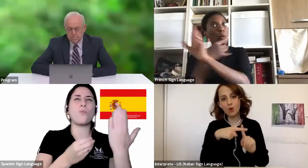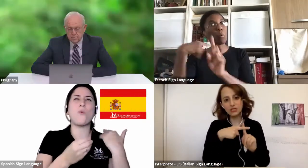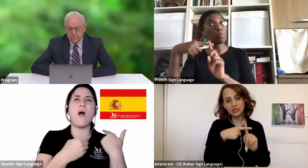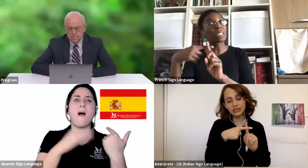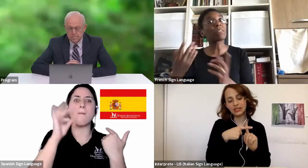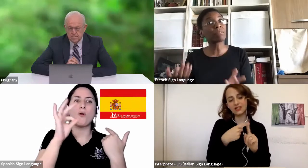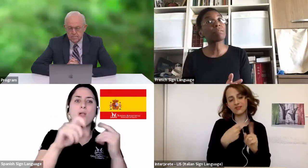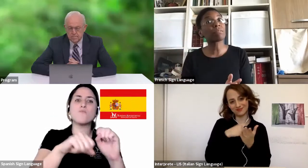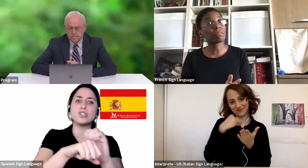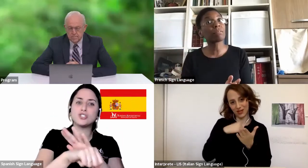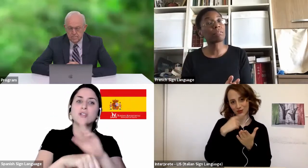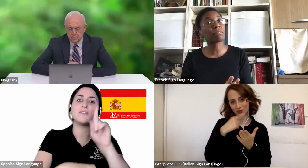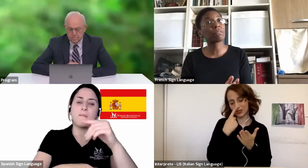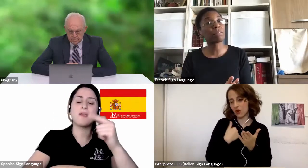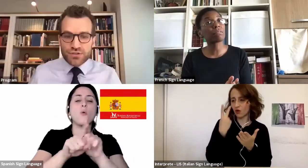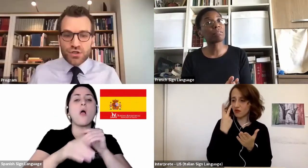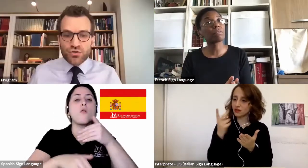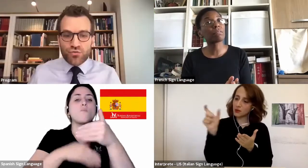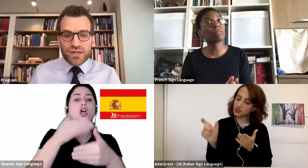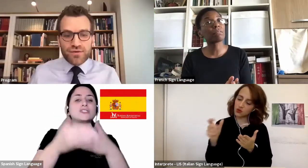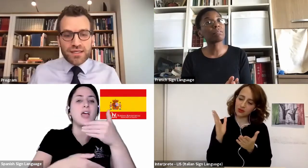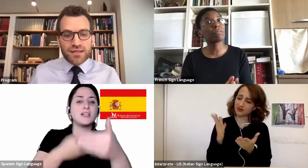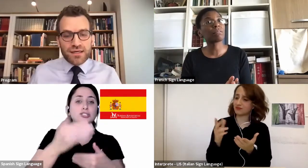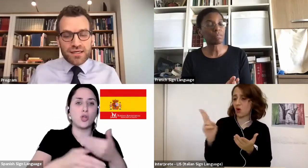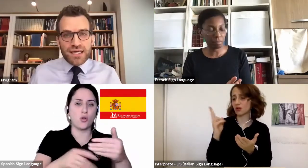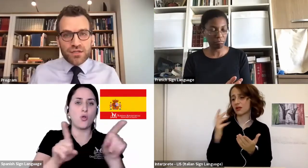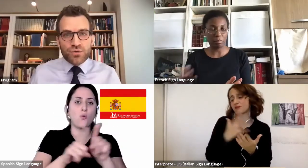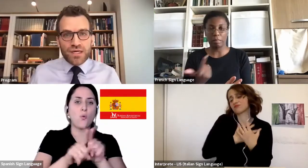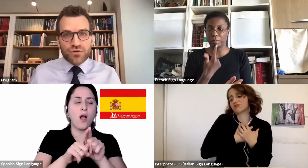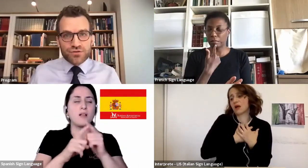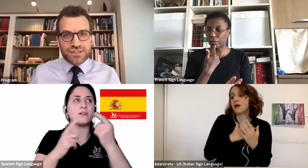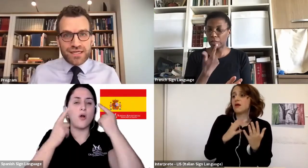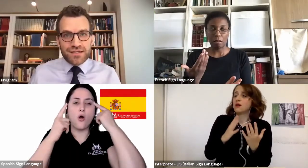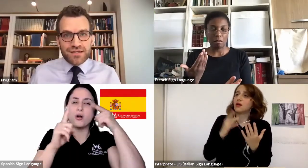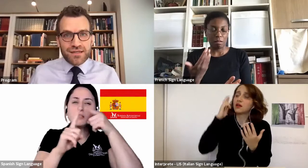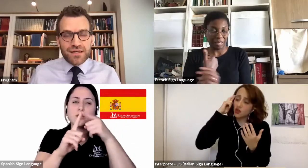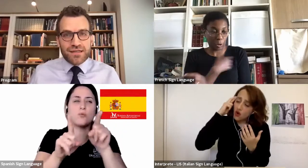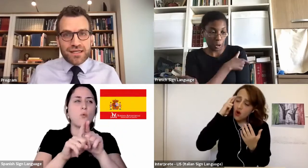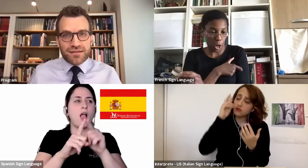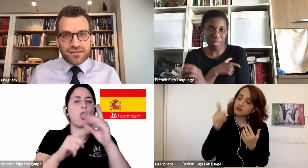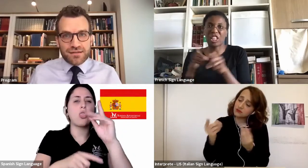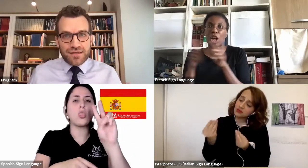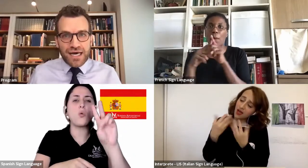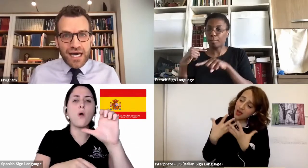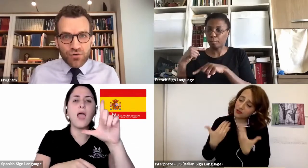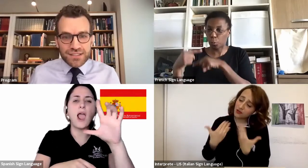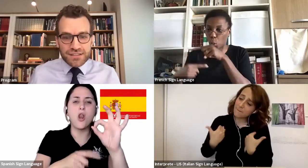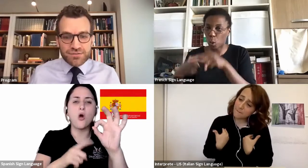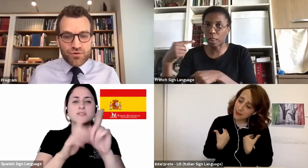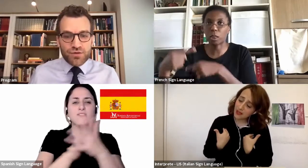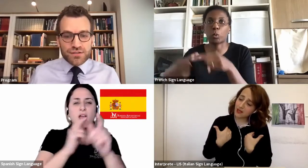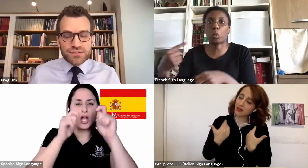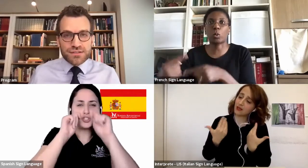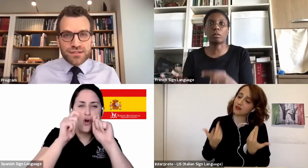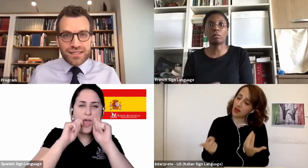of dealing with loss, grieving, again, we have to understand that how it is